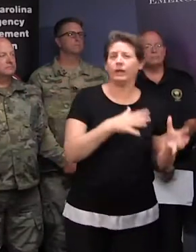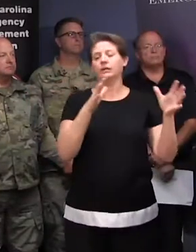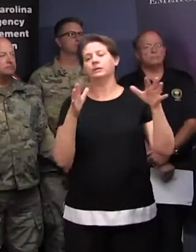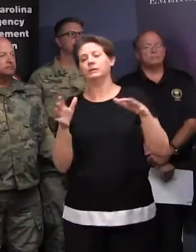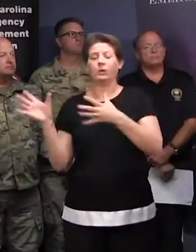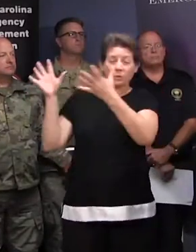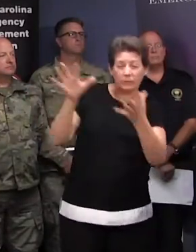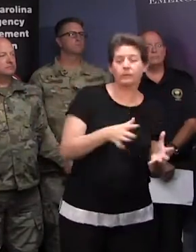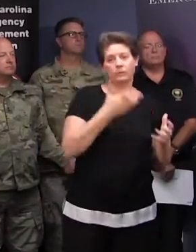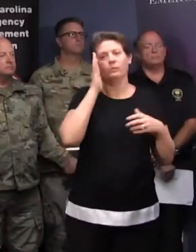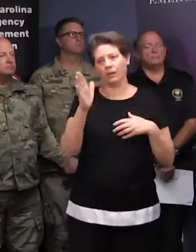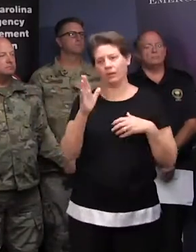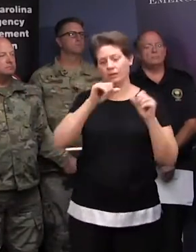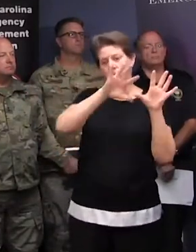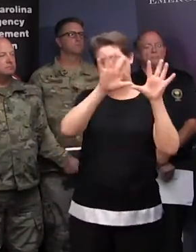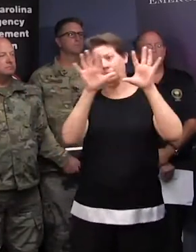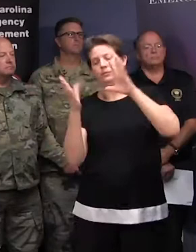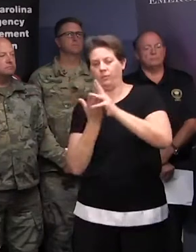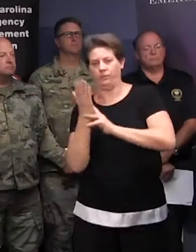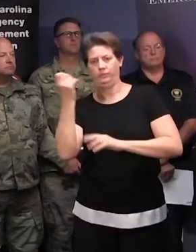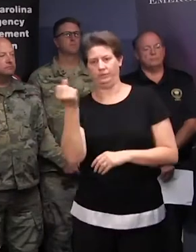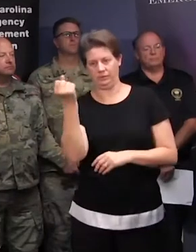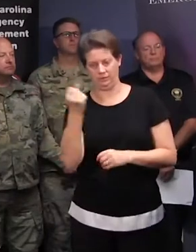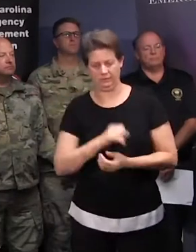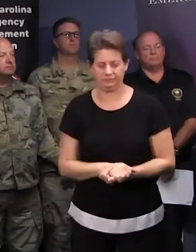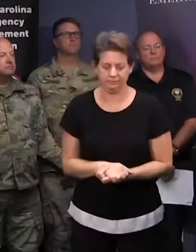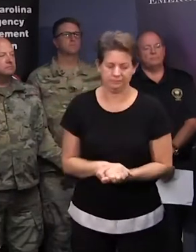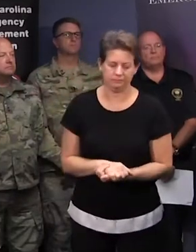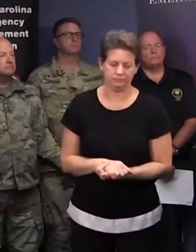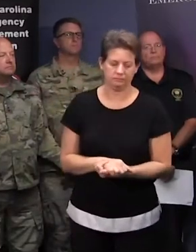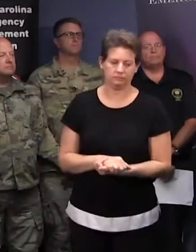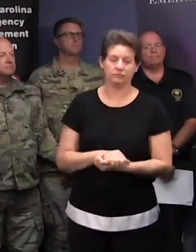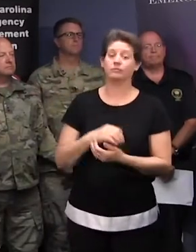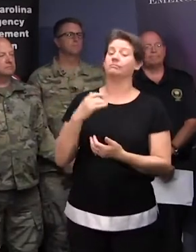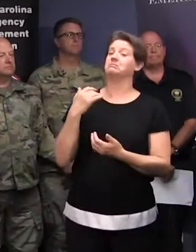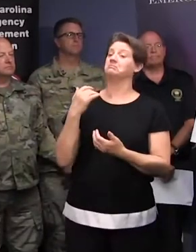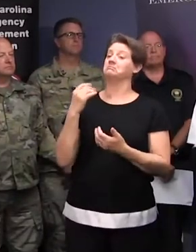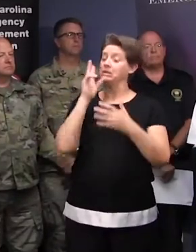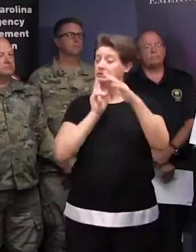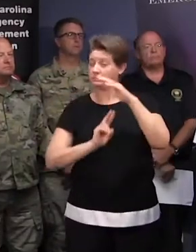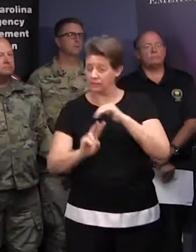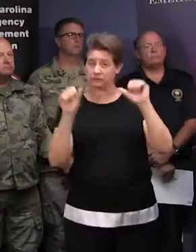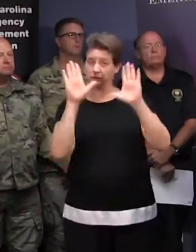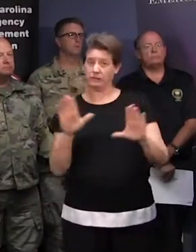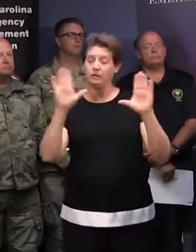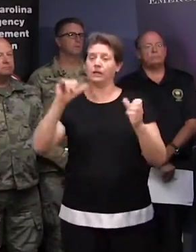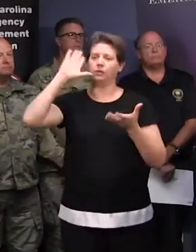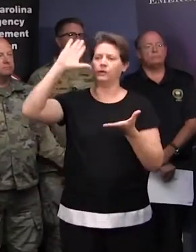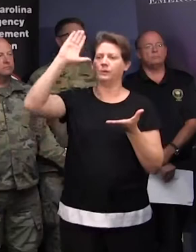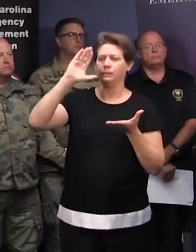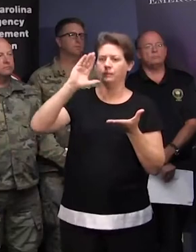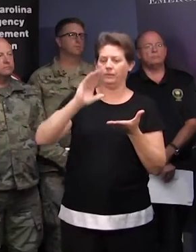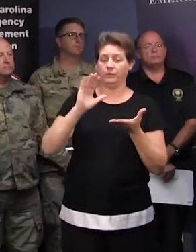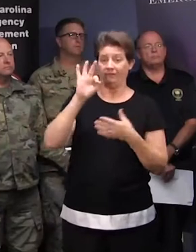and eventually crosses into the Midlands on Saturday. Winds should then diminish on Sunday as the remnants of Florence lift northwest